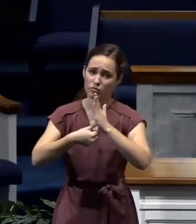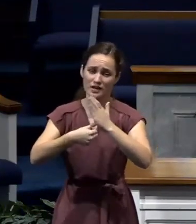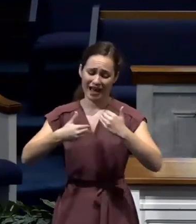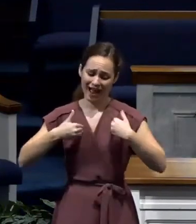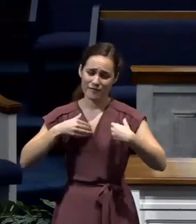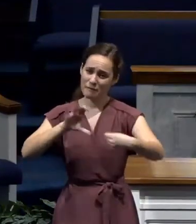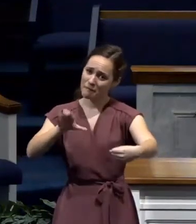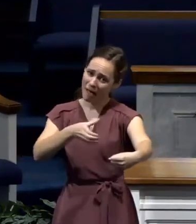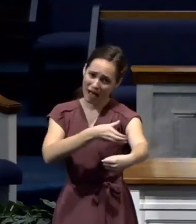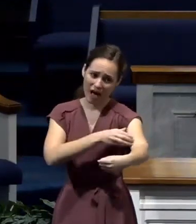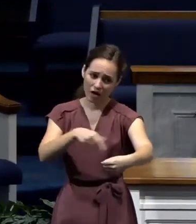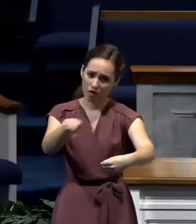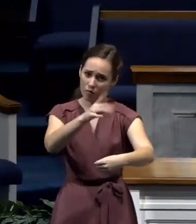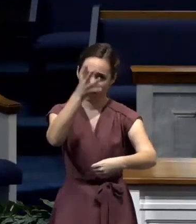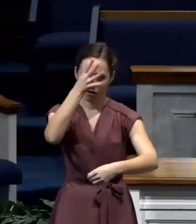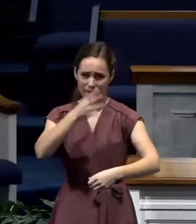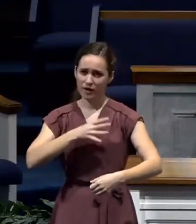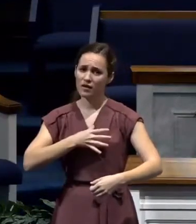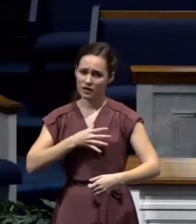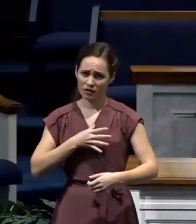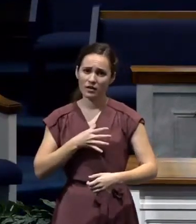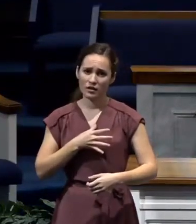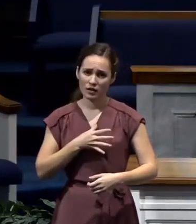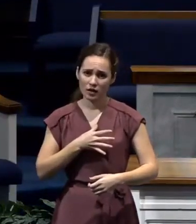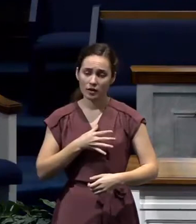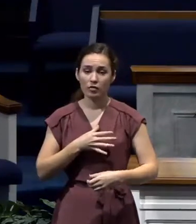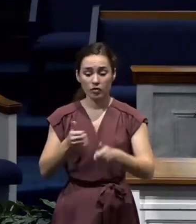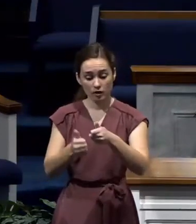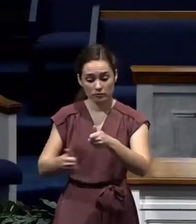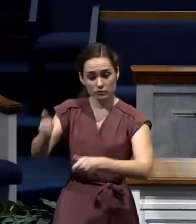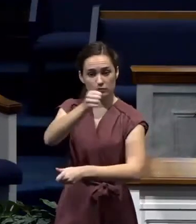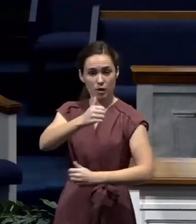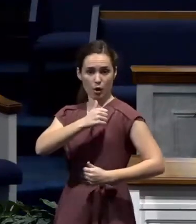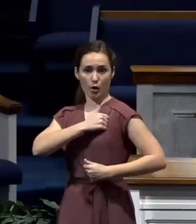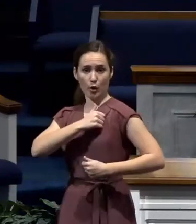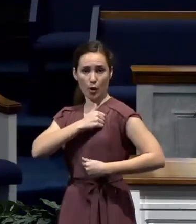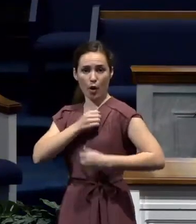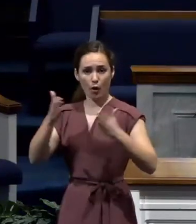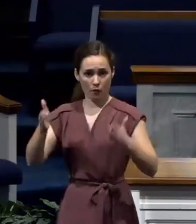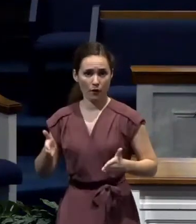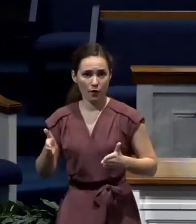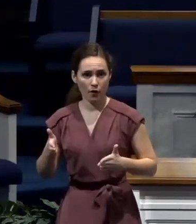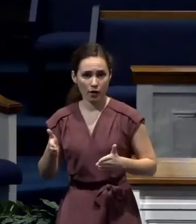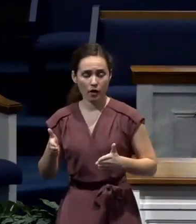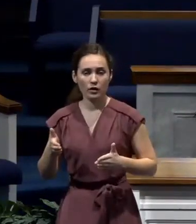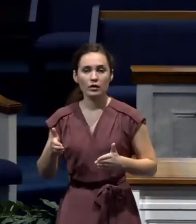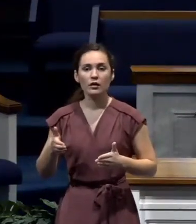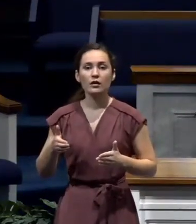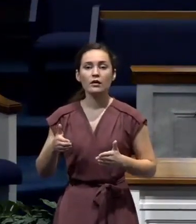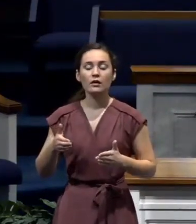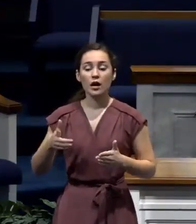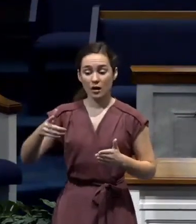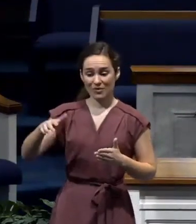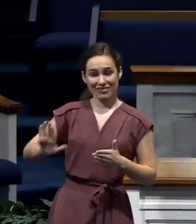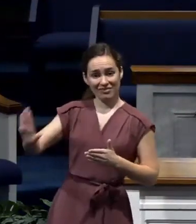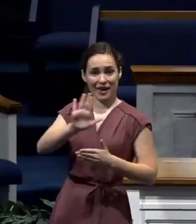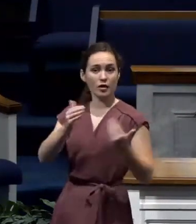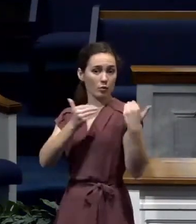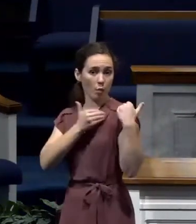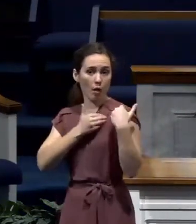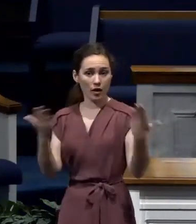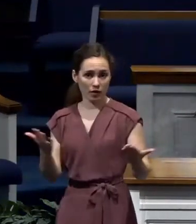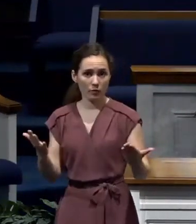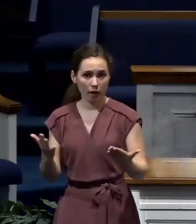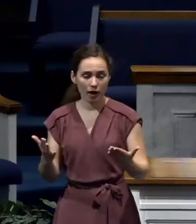And they, this Praetorian guard, evidently, they were assigned, a handful of them were assigned to watch